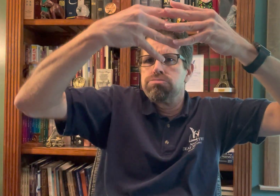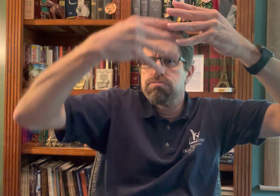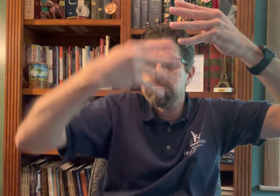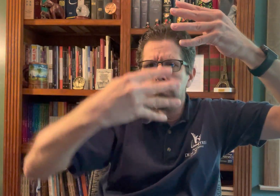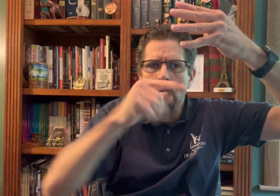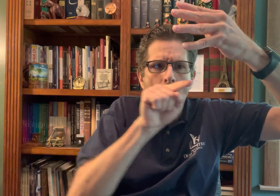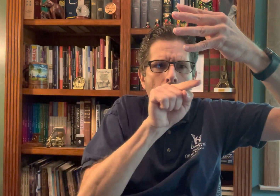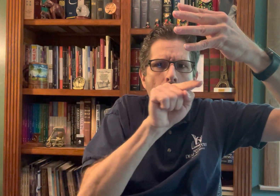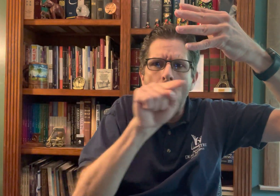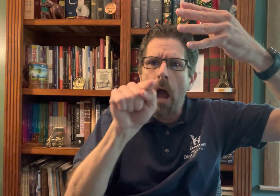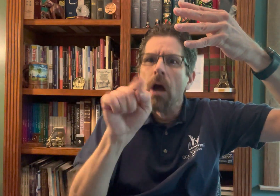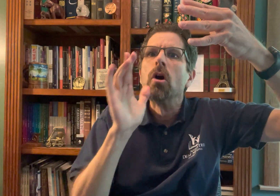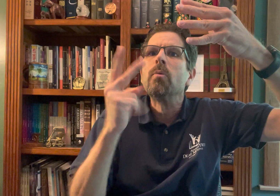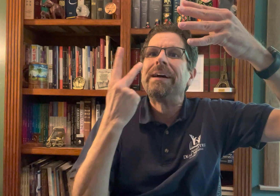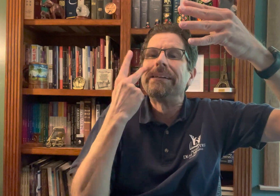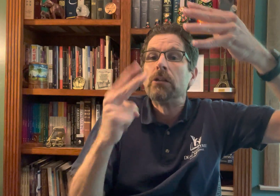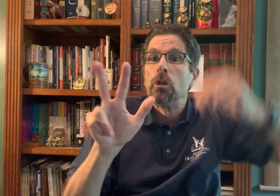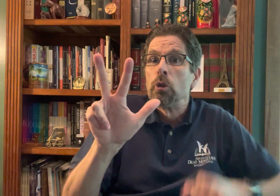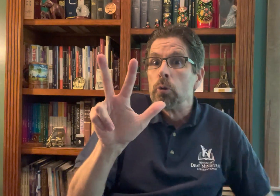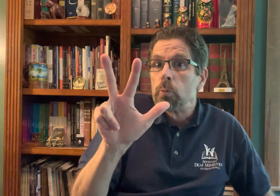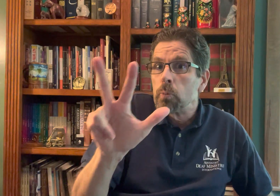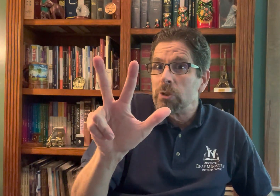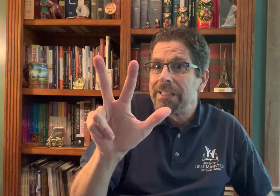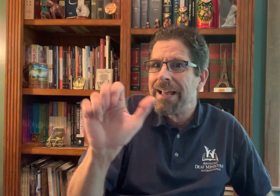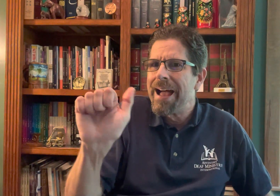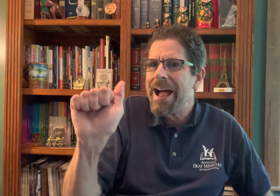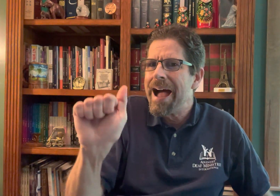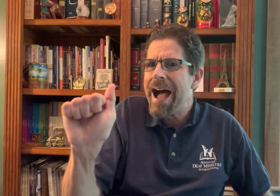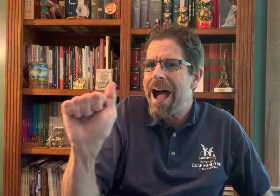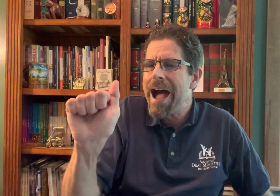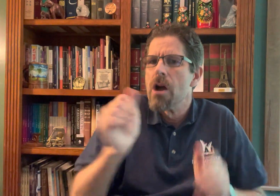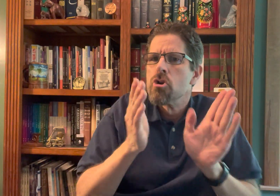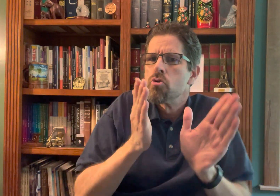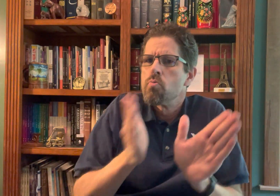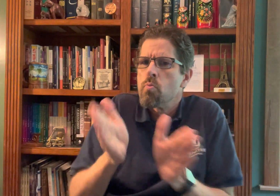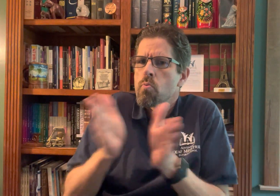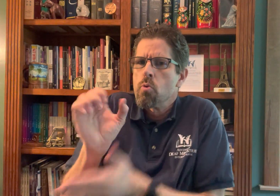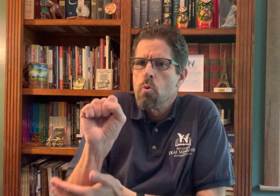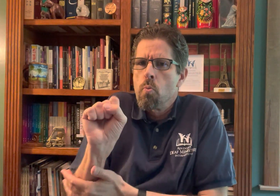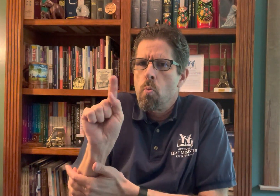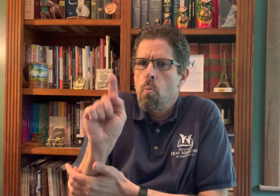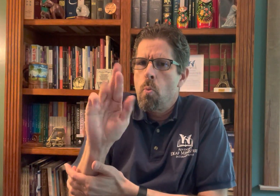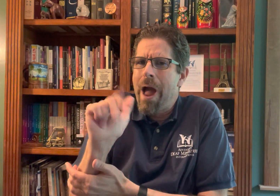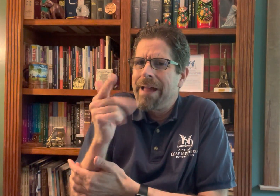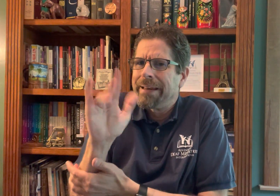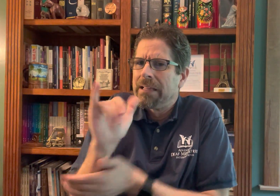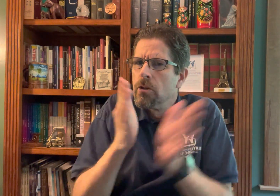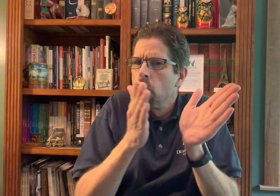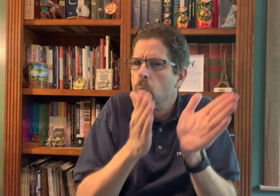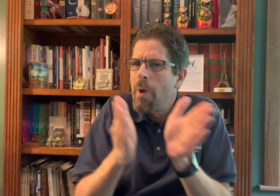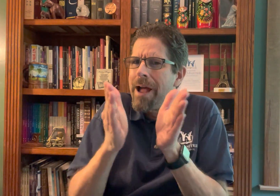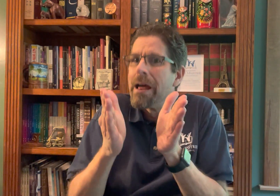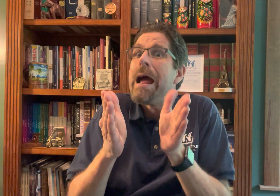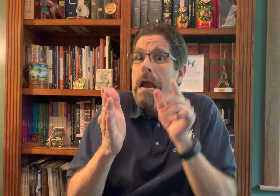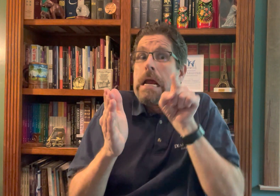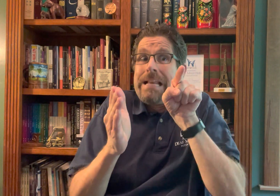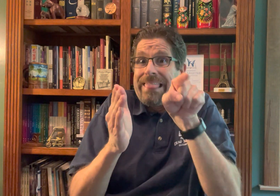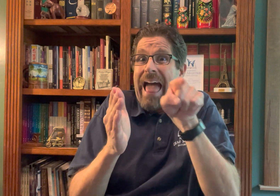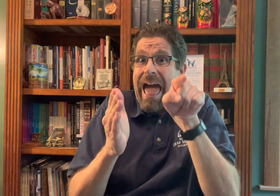Click on the about link. You will see the three A's strategy.